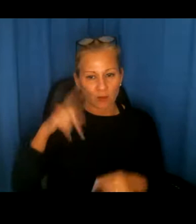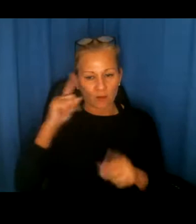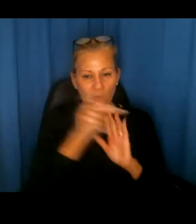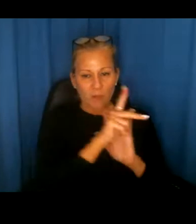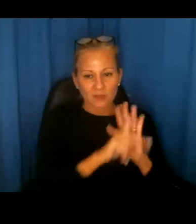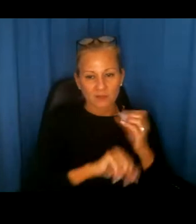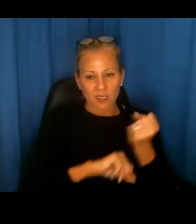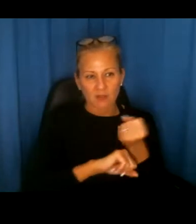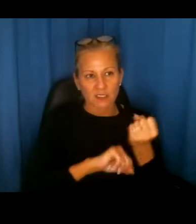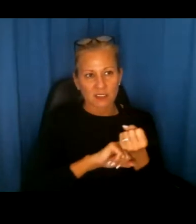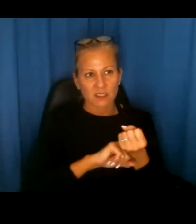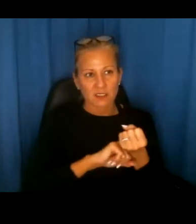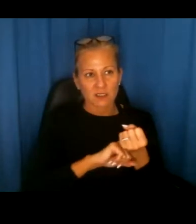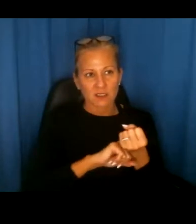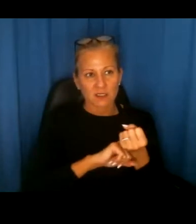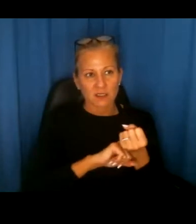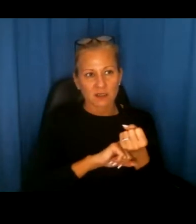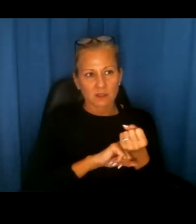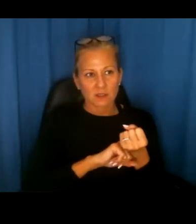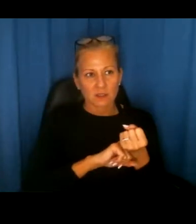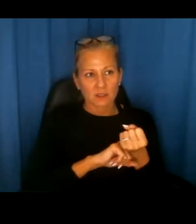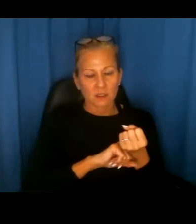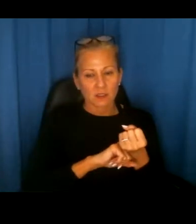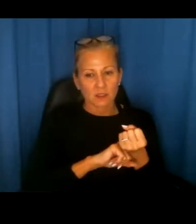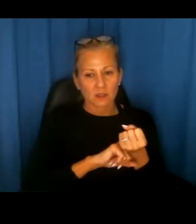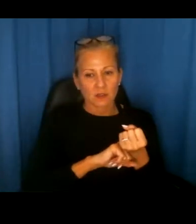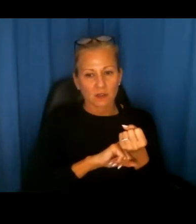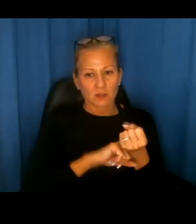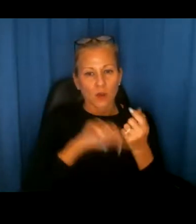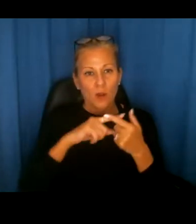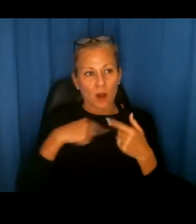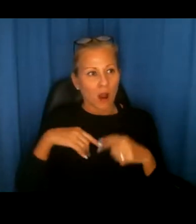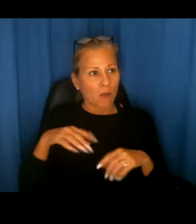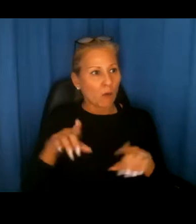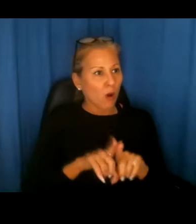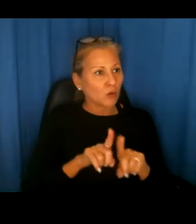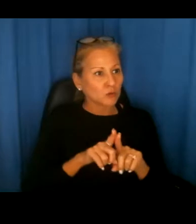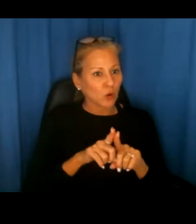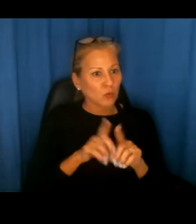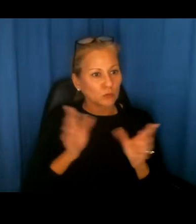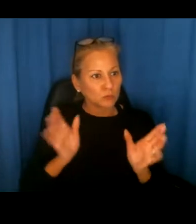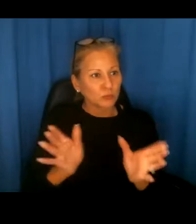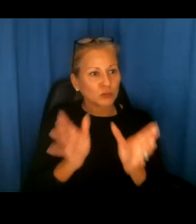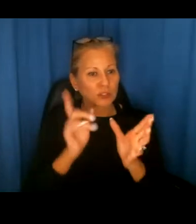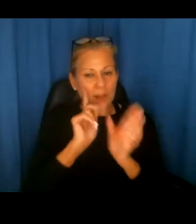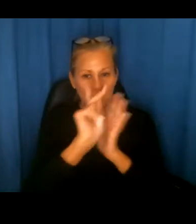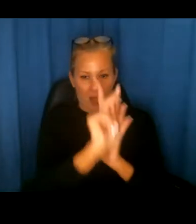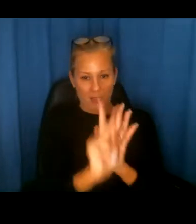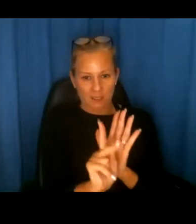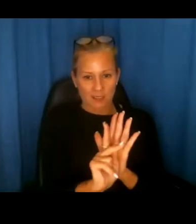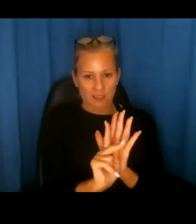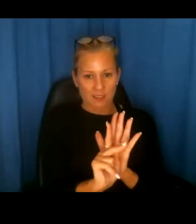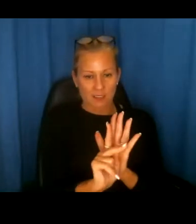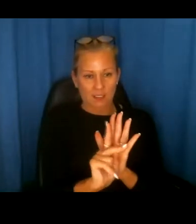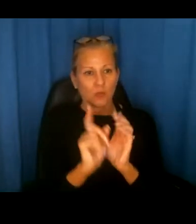advocacy. Uh, and so what I'm also advancing is, uh, policy that will, uh, further